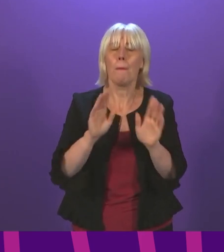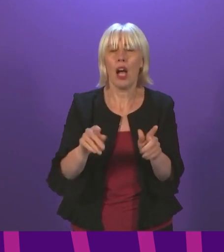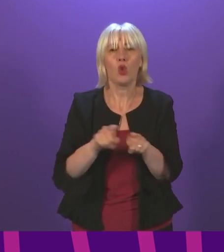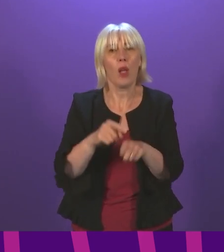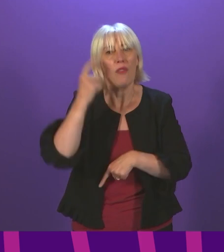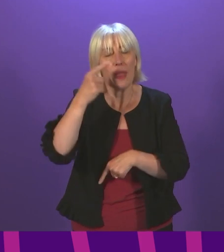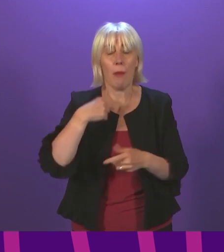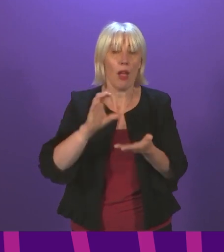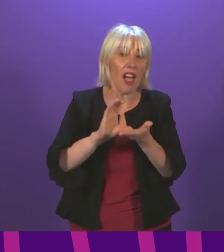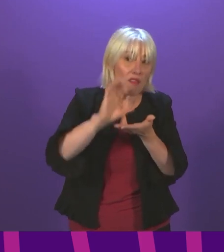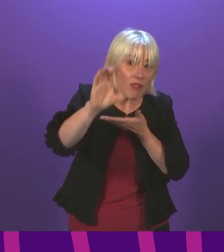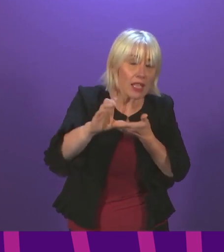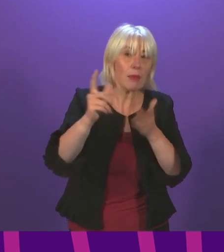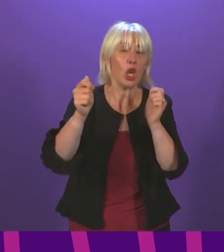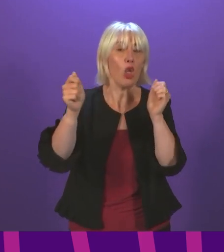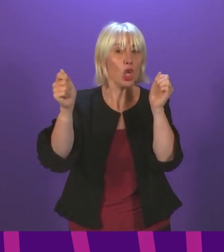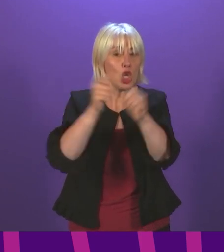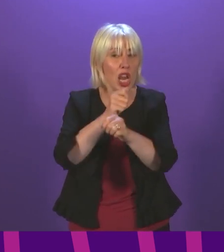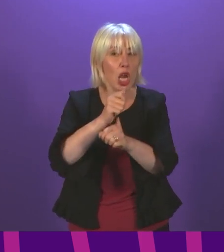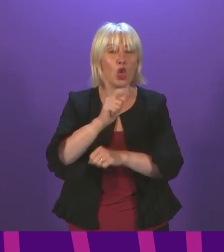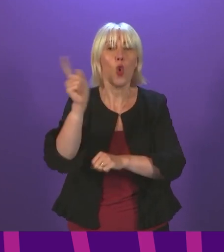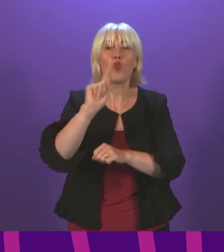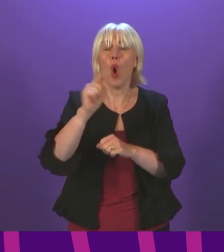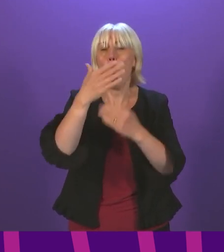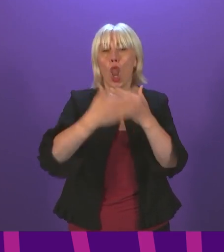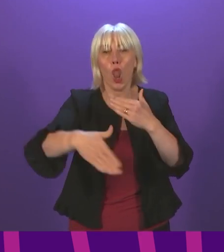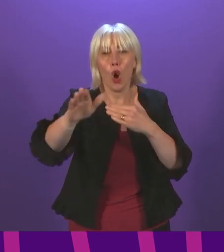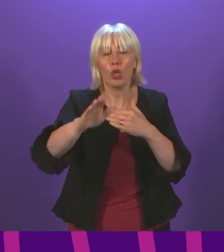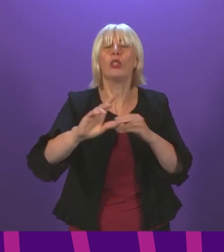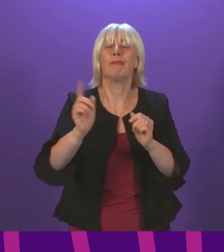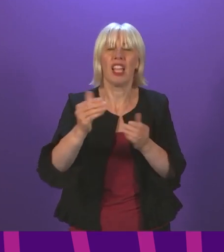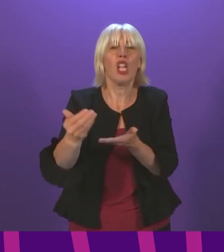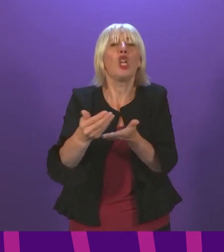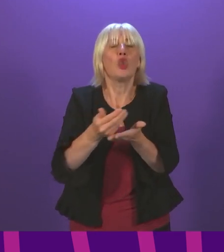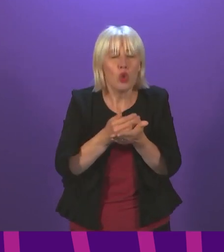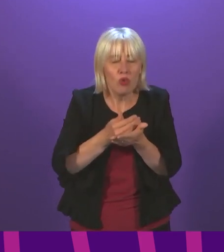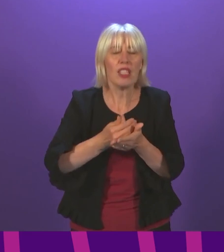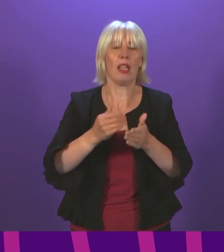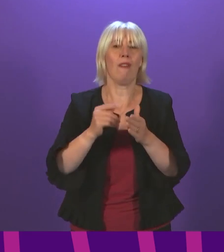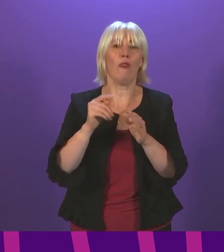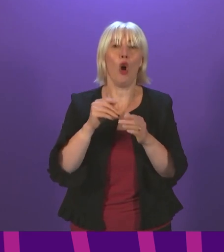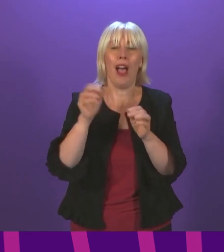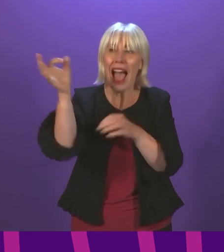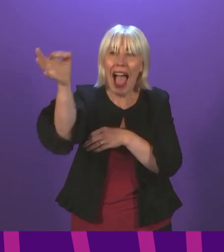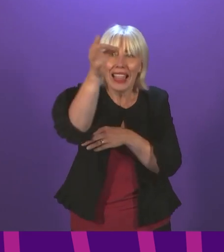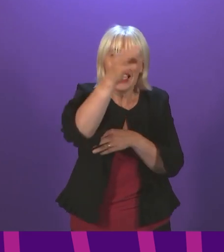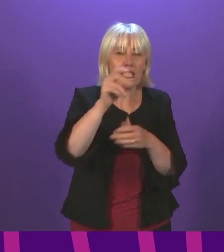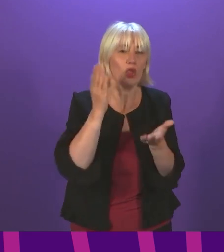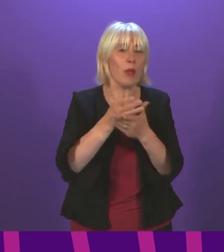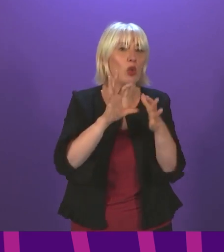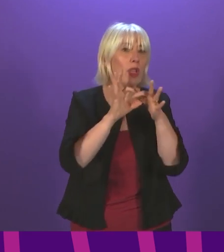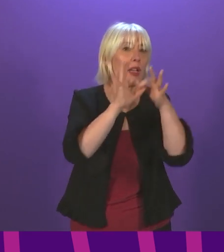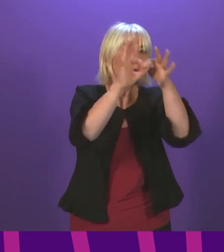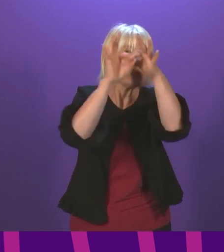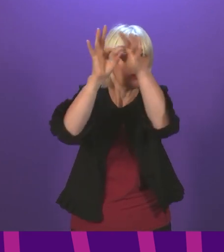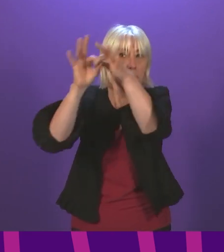sight of what this investment and change is intended to deliver in the long term, which is security for islands connectivity with related social and